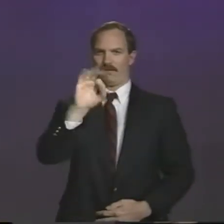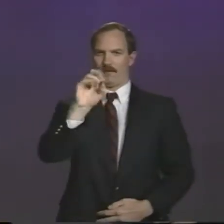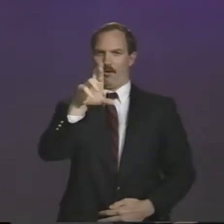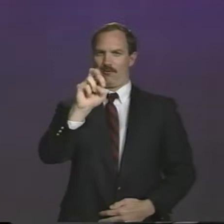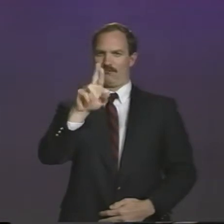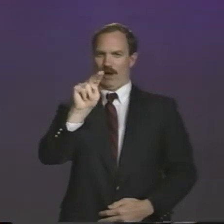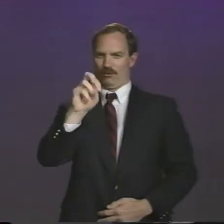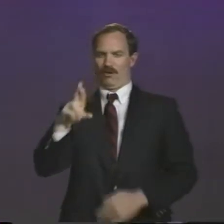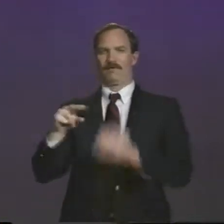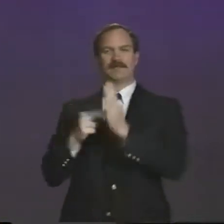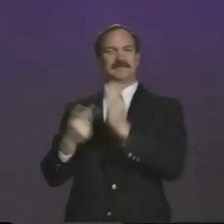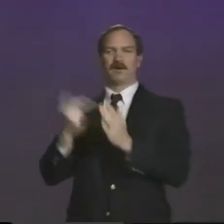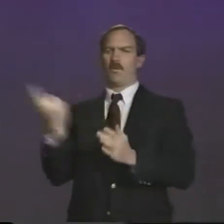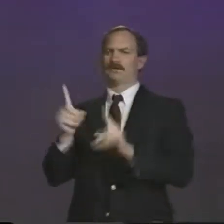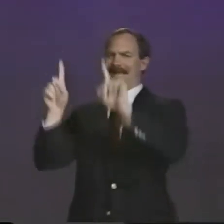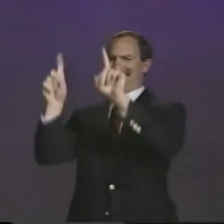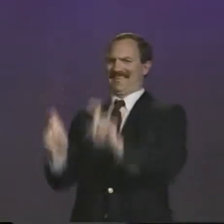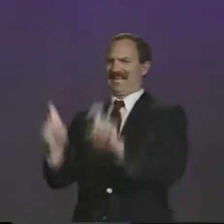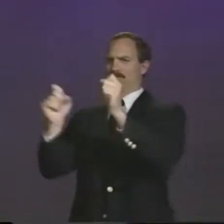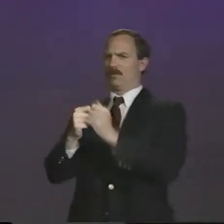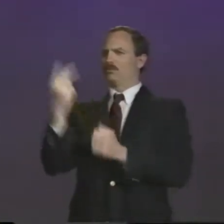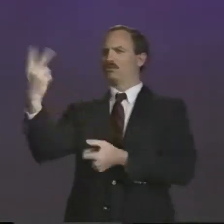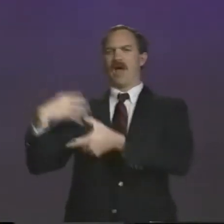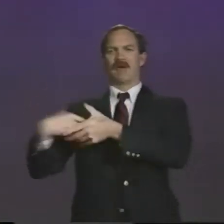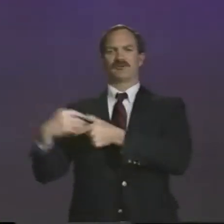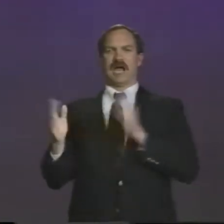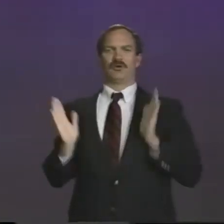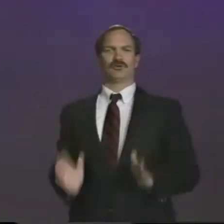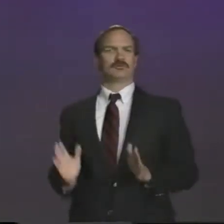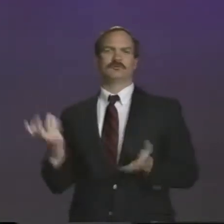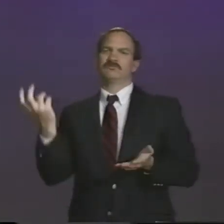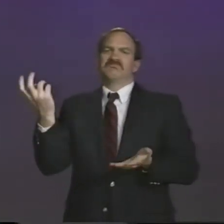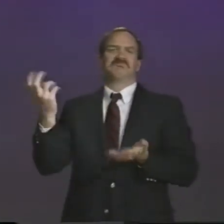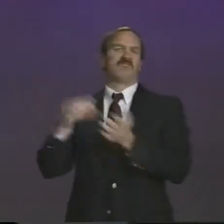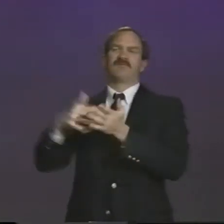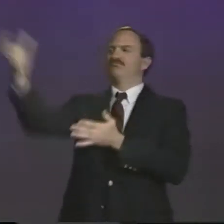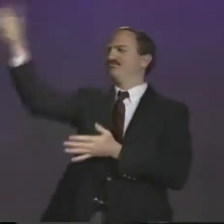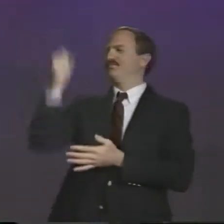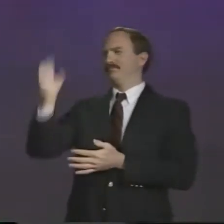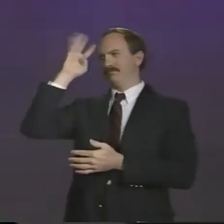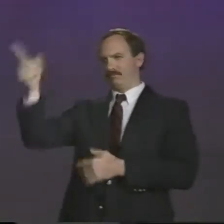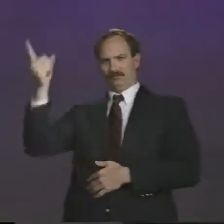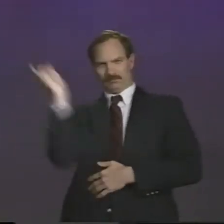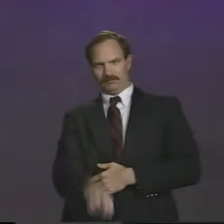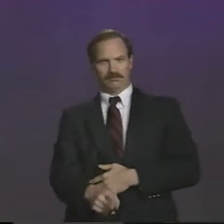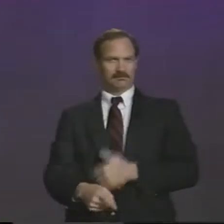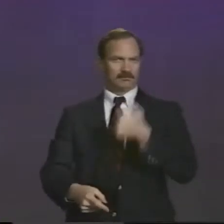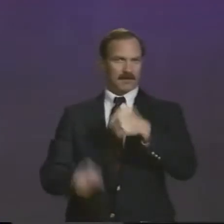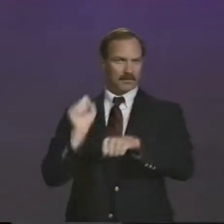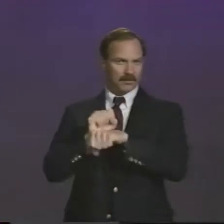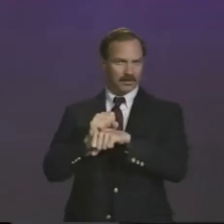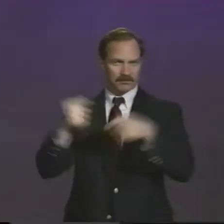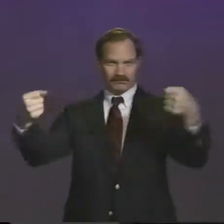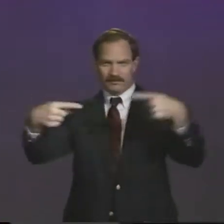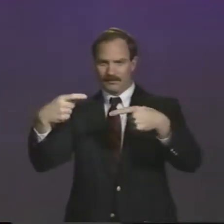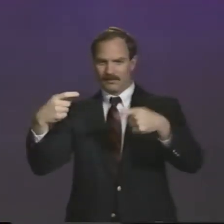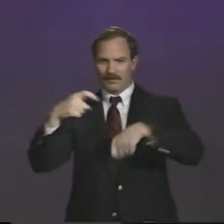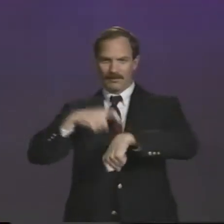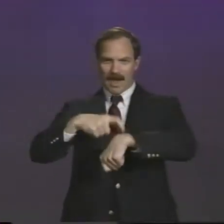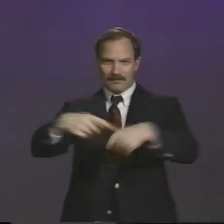begin timing what we call a form runner. And the form runners are just two outsiders who can be selected from anywhere and brought in to